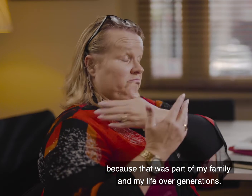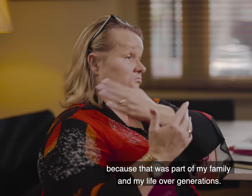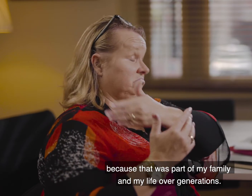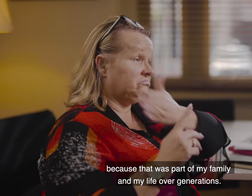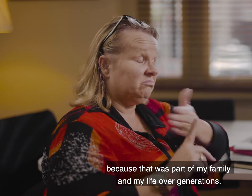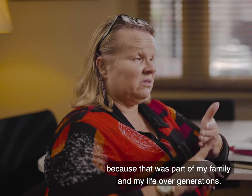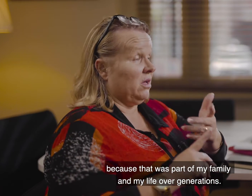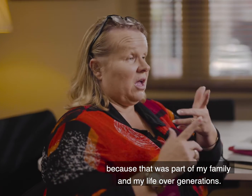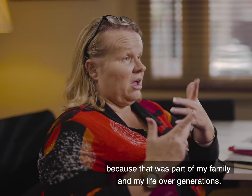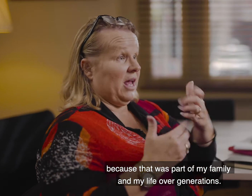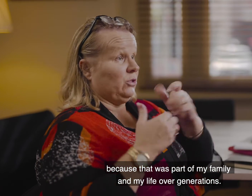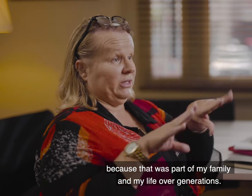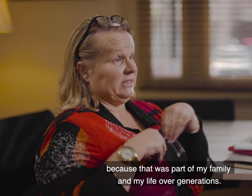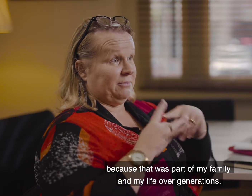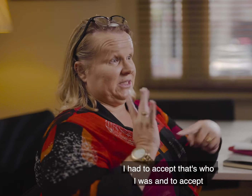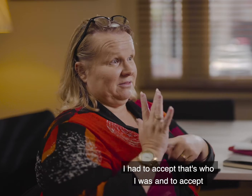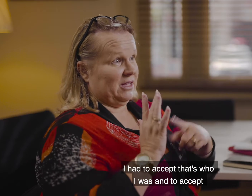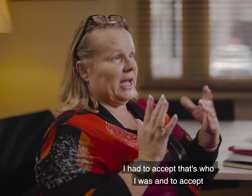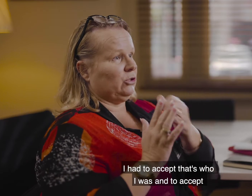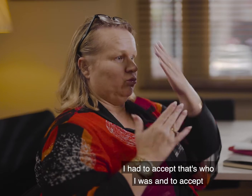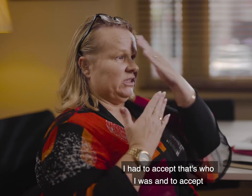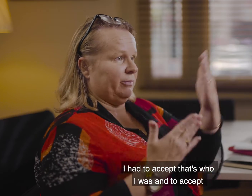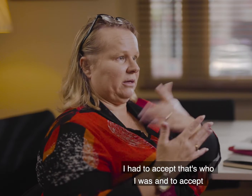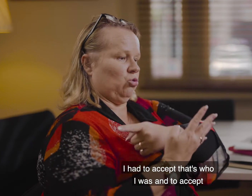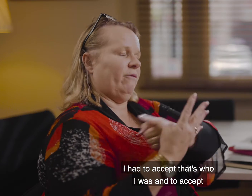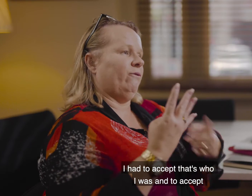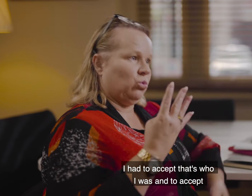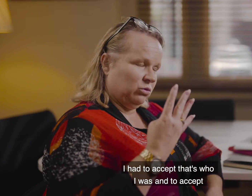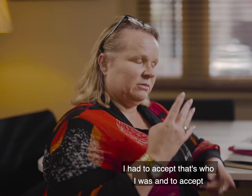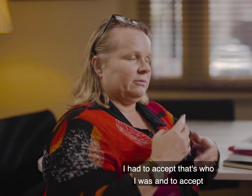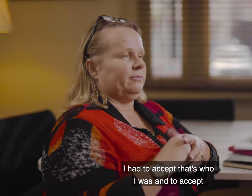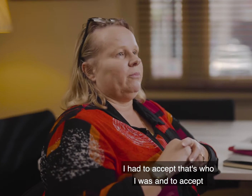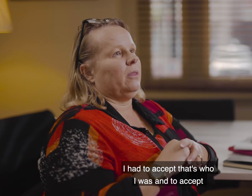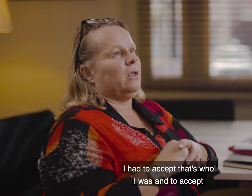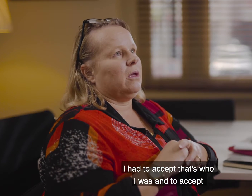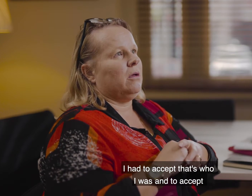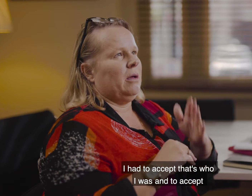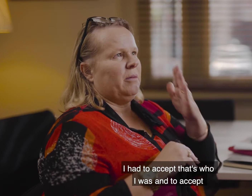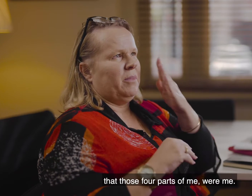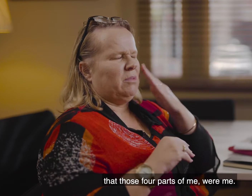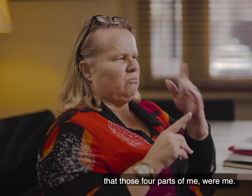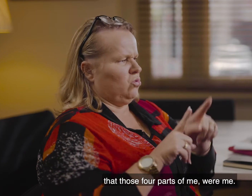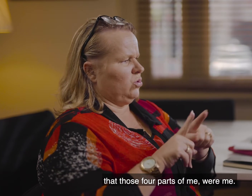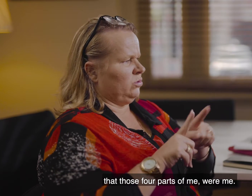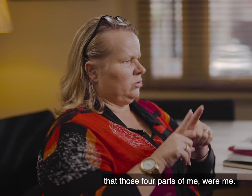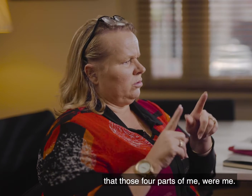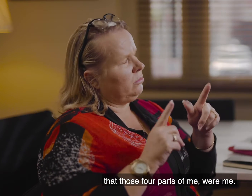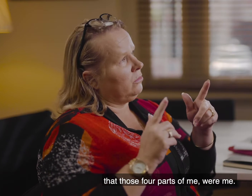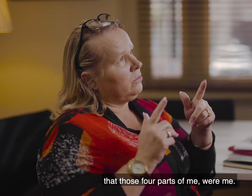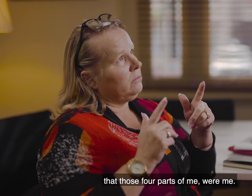and my life over generations. I had to accept that's who I was. And to accept that those four parts of me were